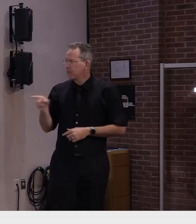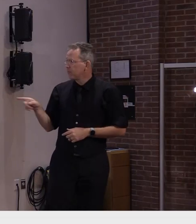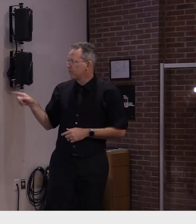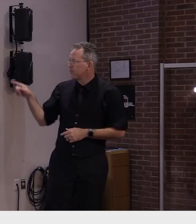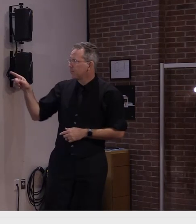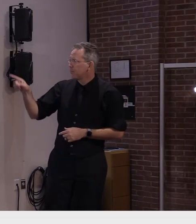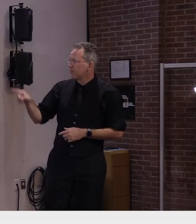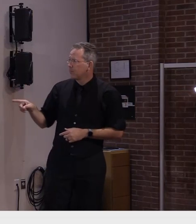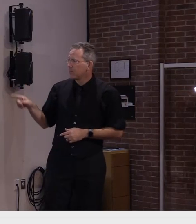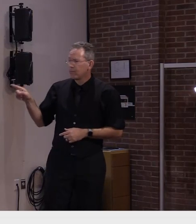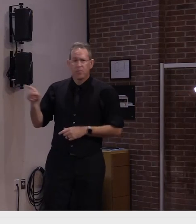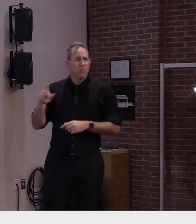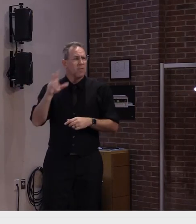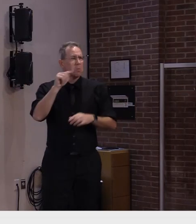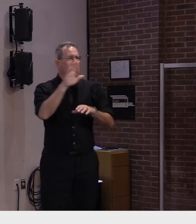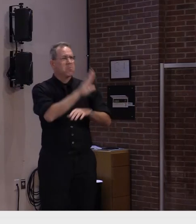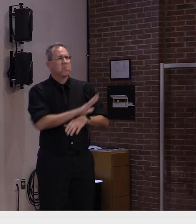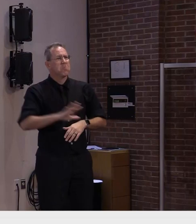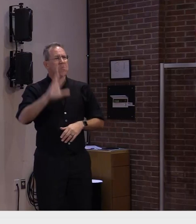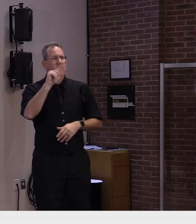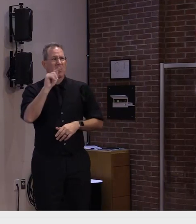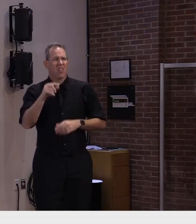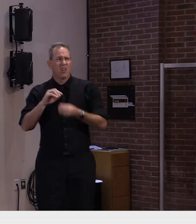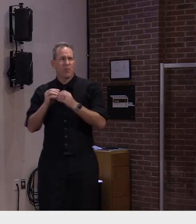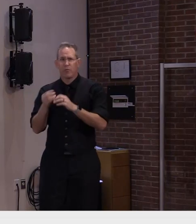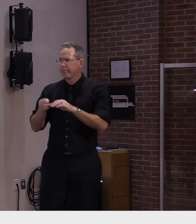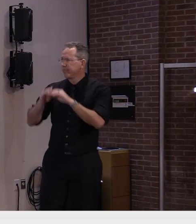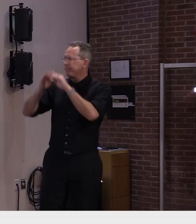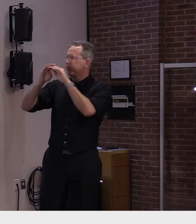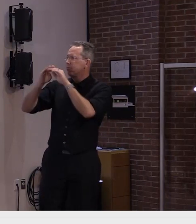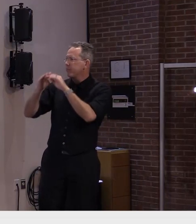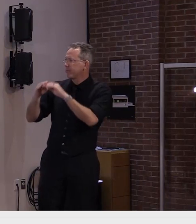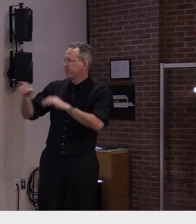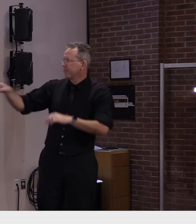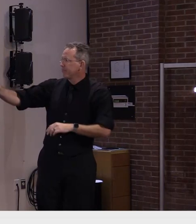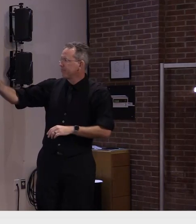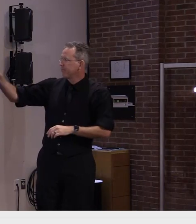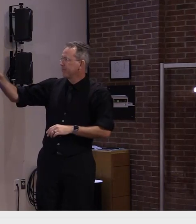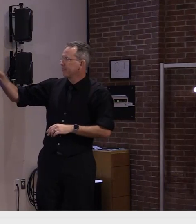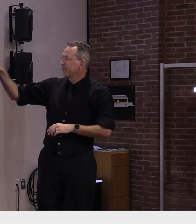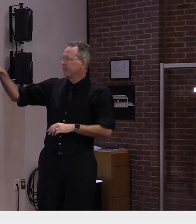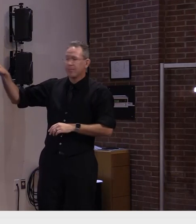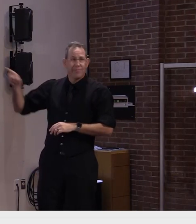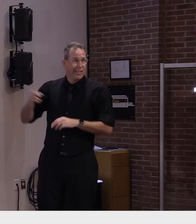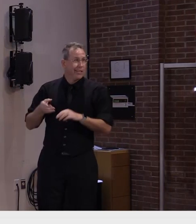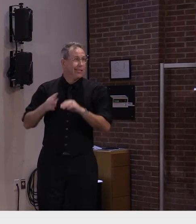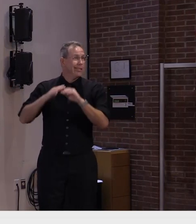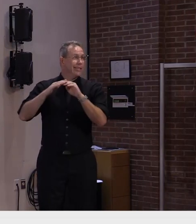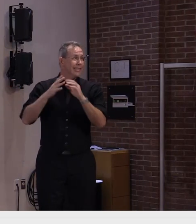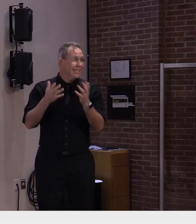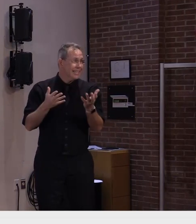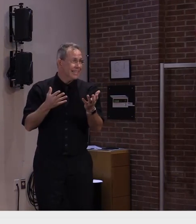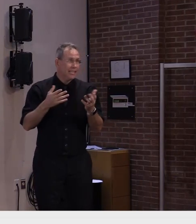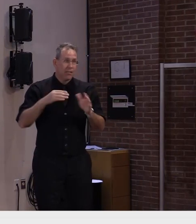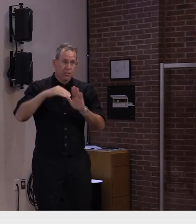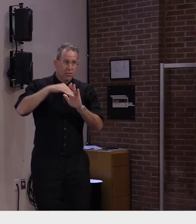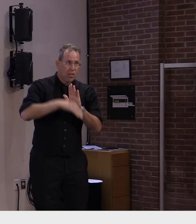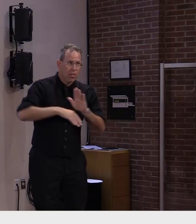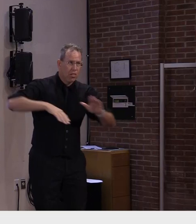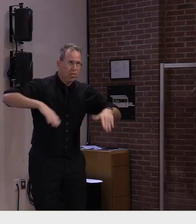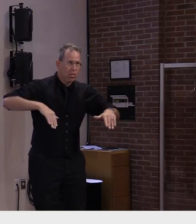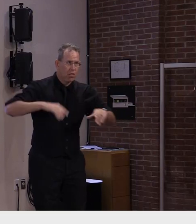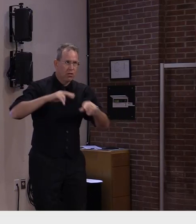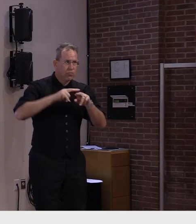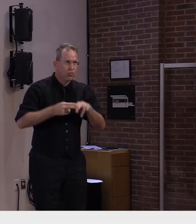of the percent of growth but more recently that has plateaued we haven't seen a downward trend in vermont's numbers yet but it certainly